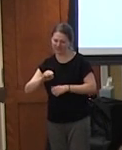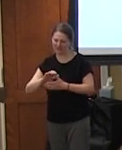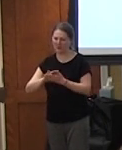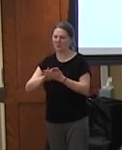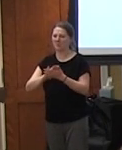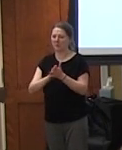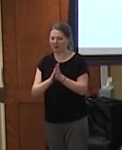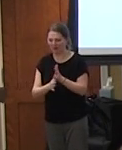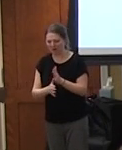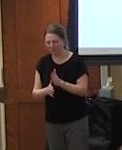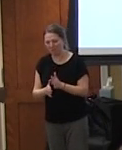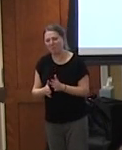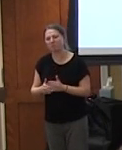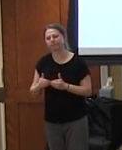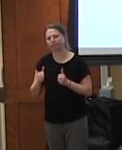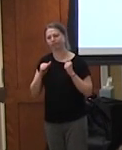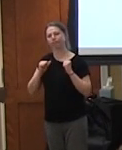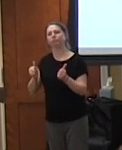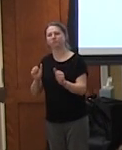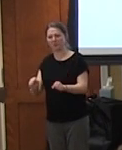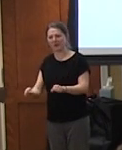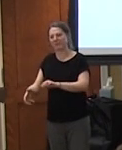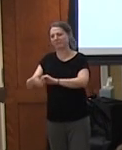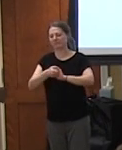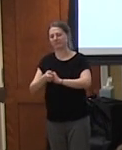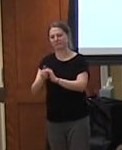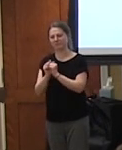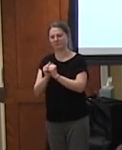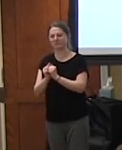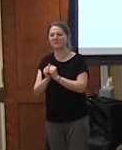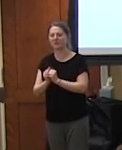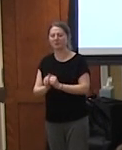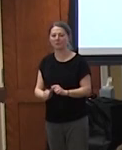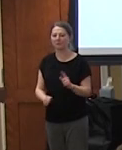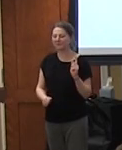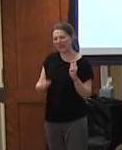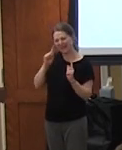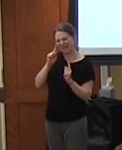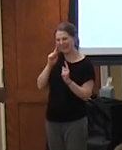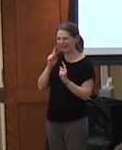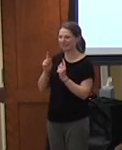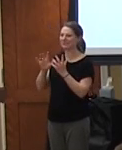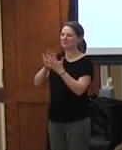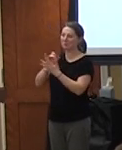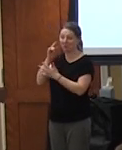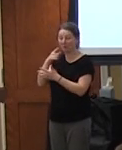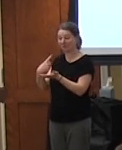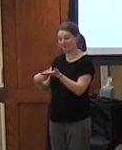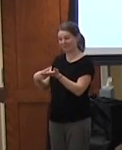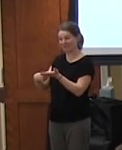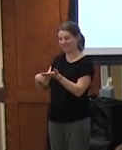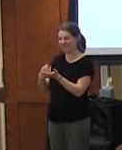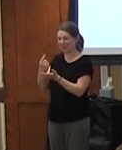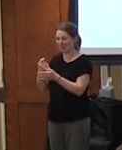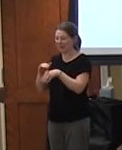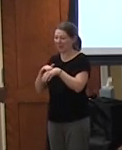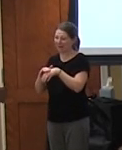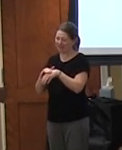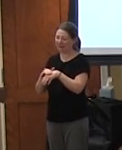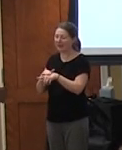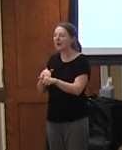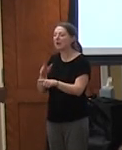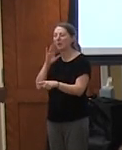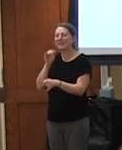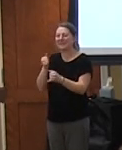do we do that go i think that one thing that we kind of talk about but gloss over is that high sense of self-efficacy that